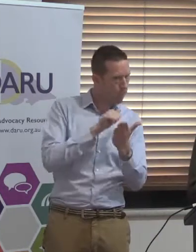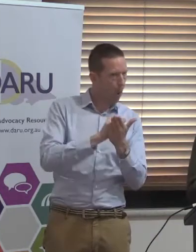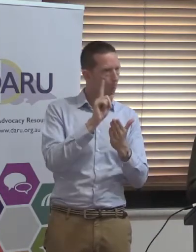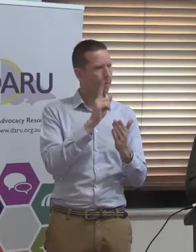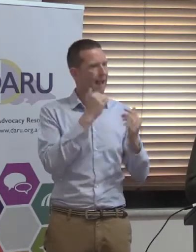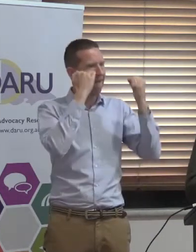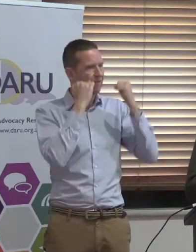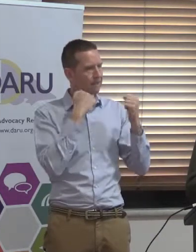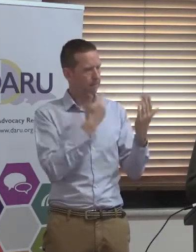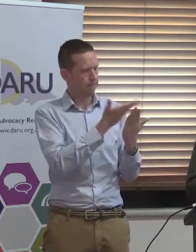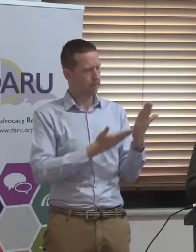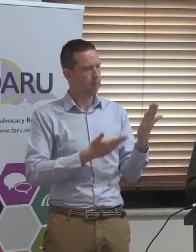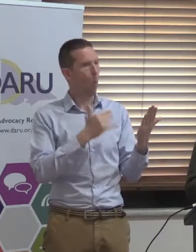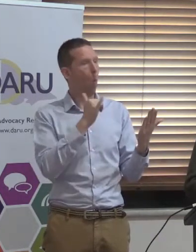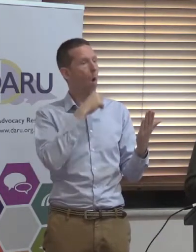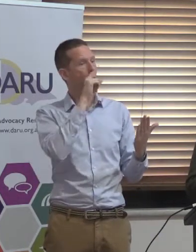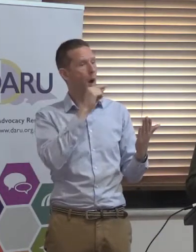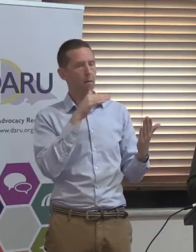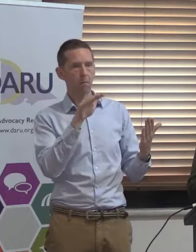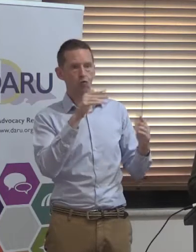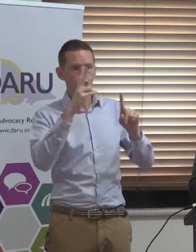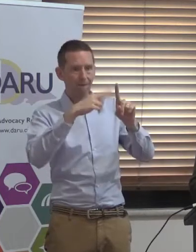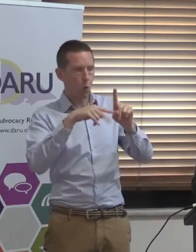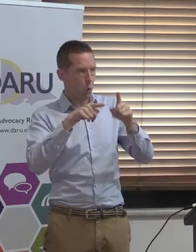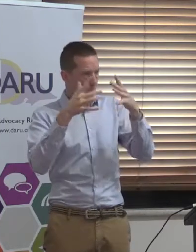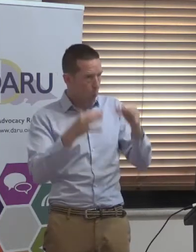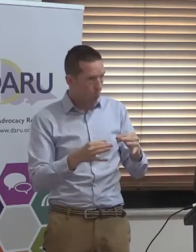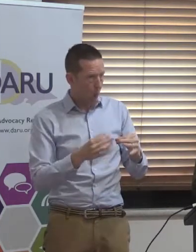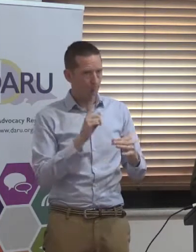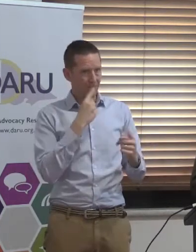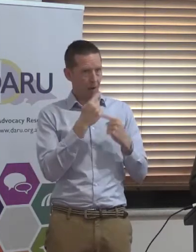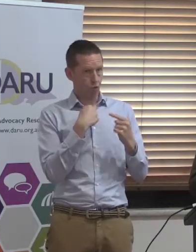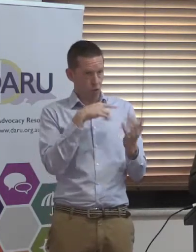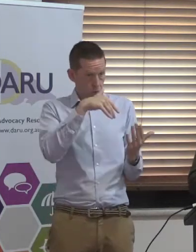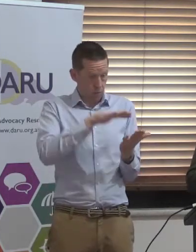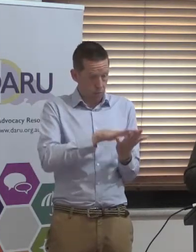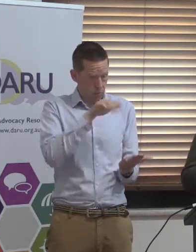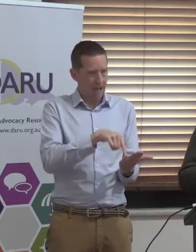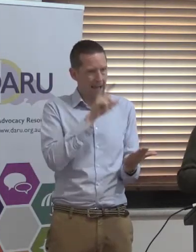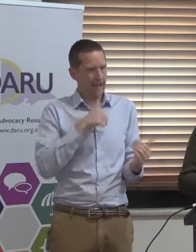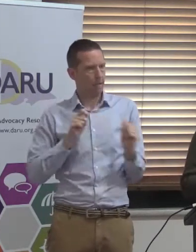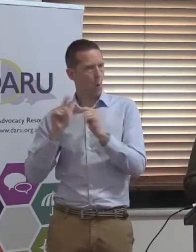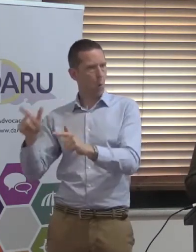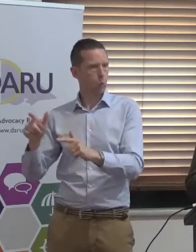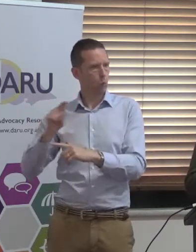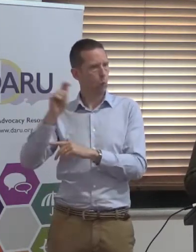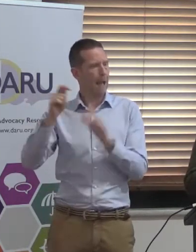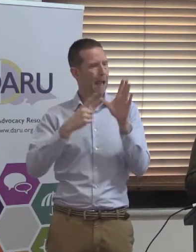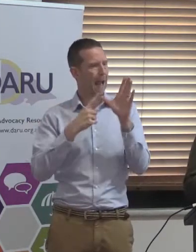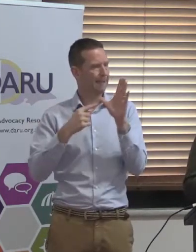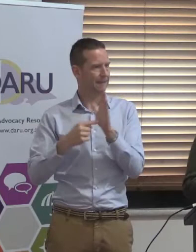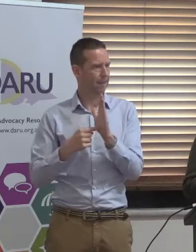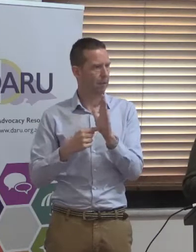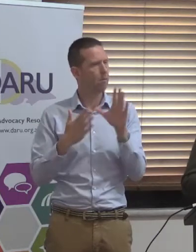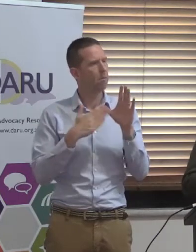request for a reviewable decision? What's the information you need to go to the AAT? And that can vary depending on the